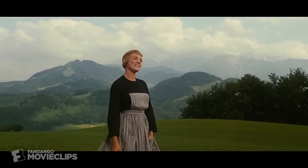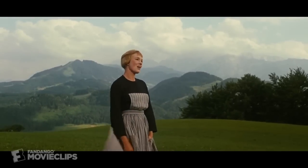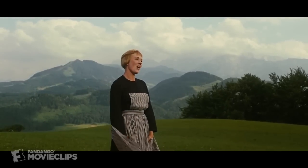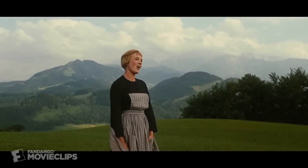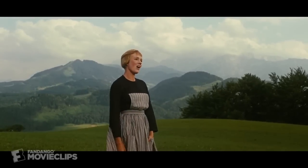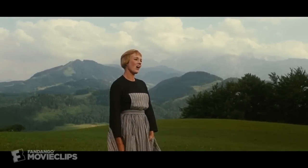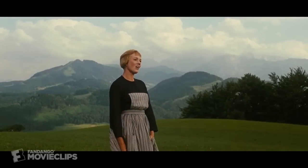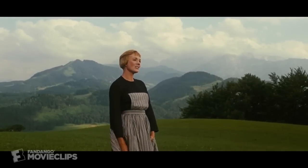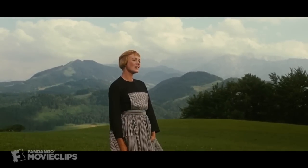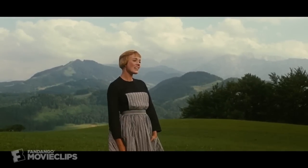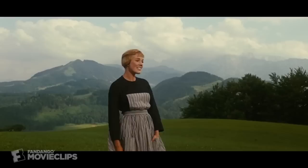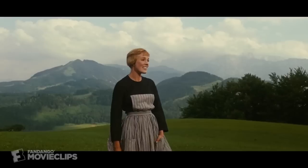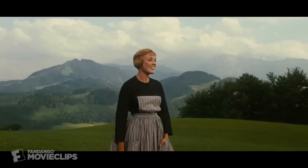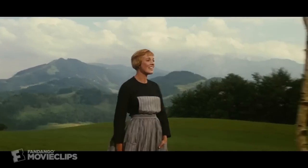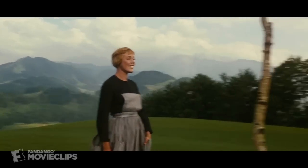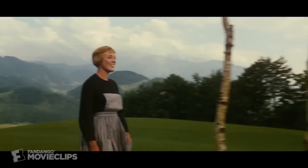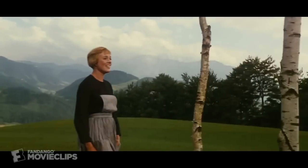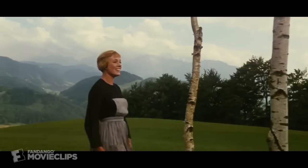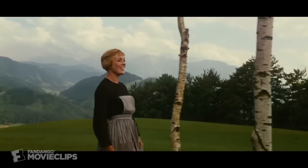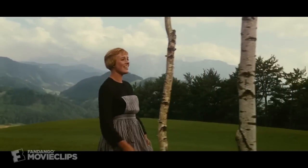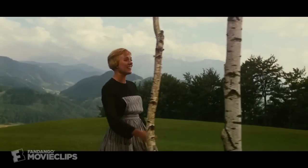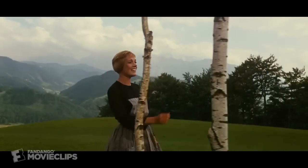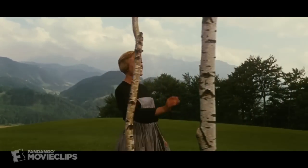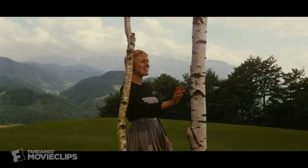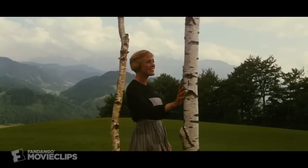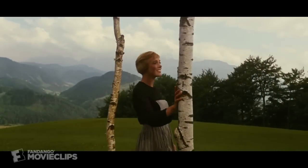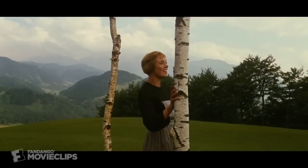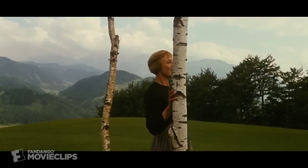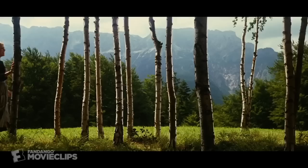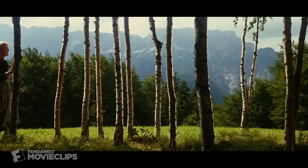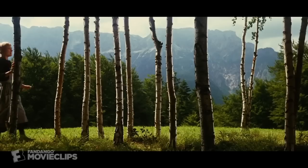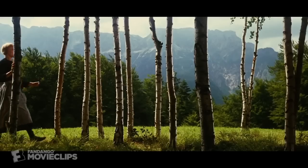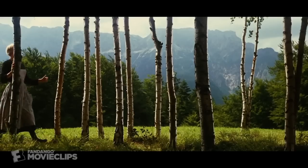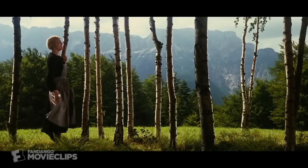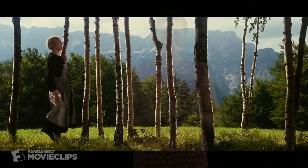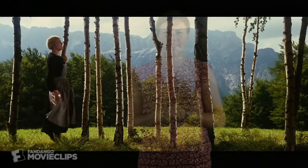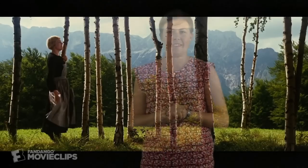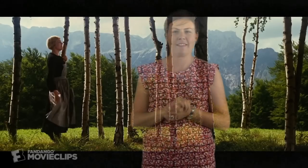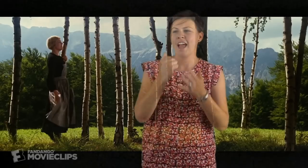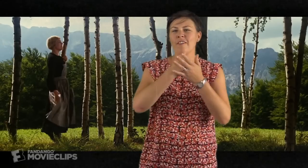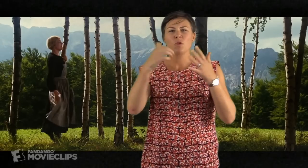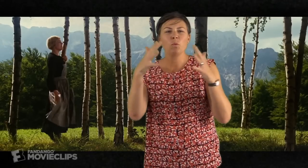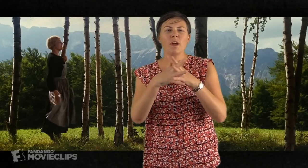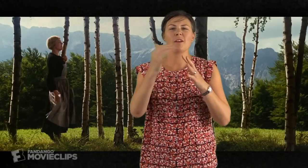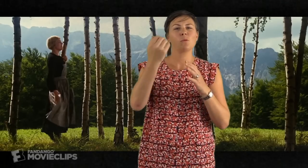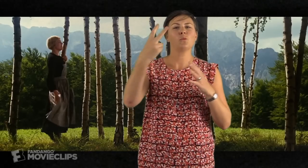song it hears. The are alive with sound